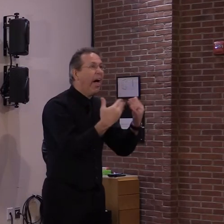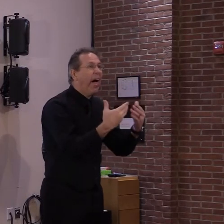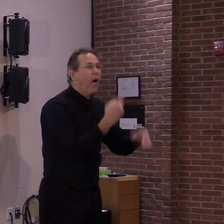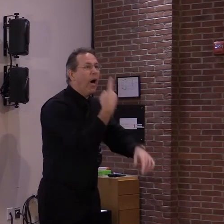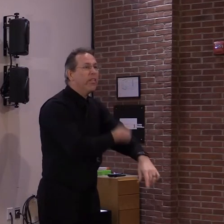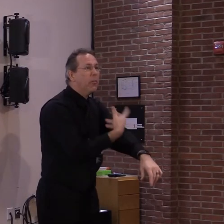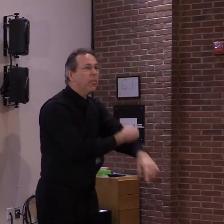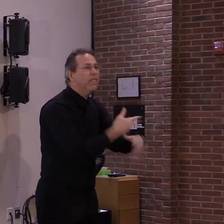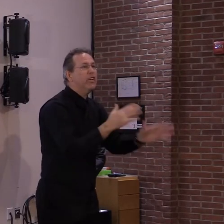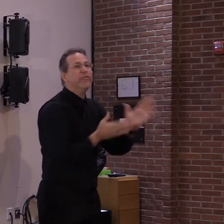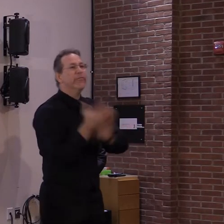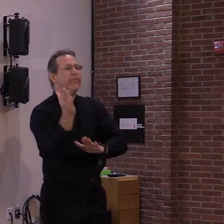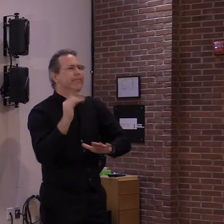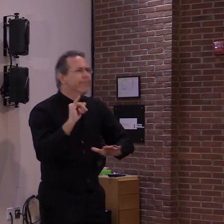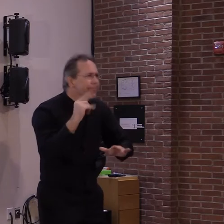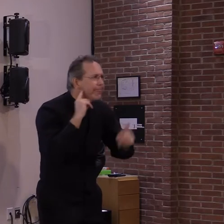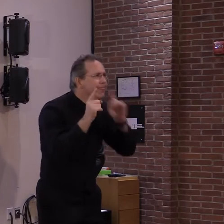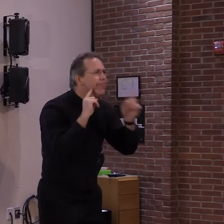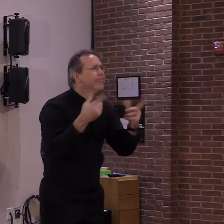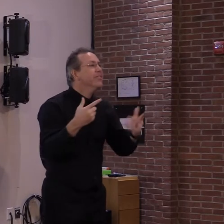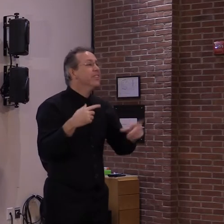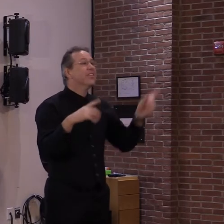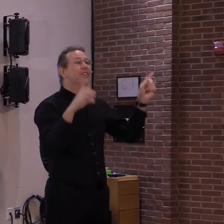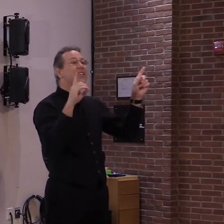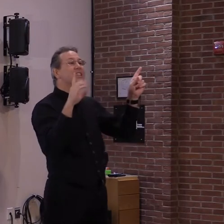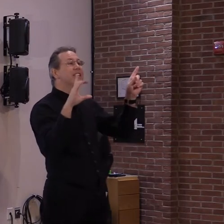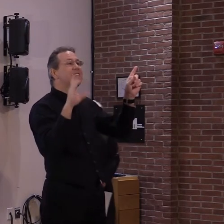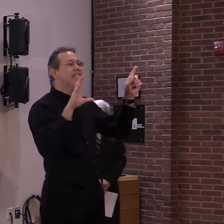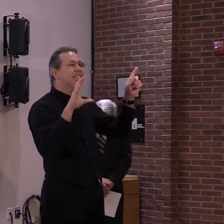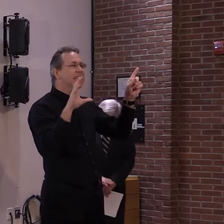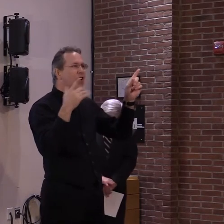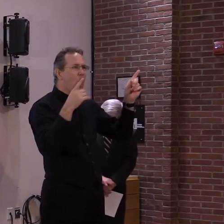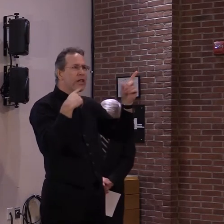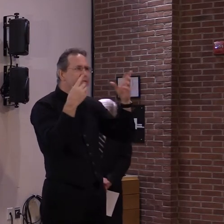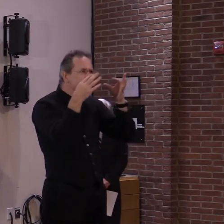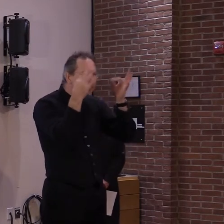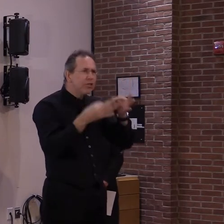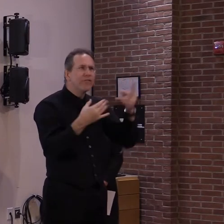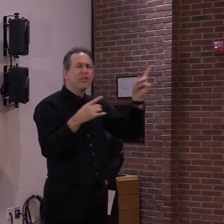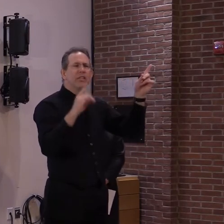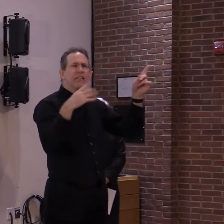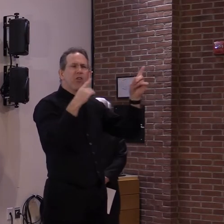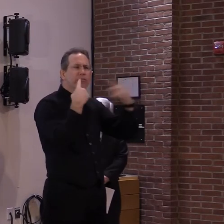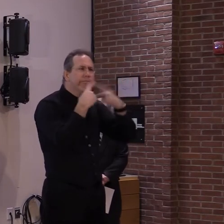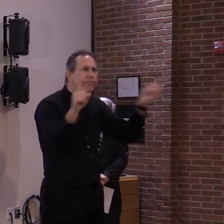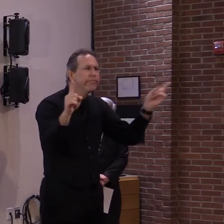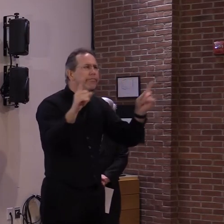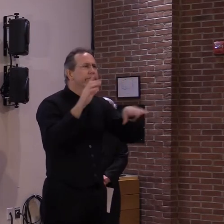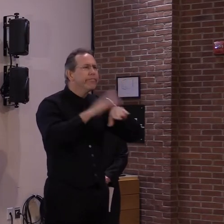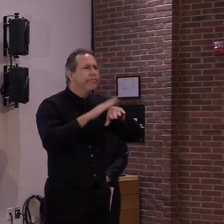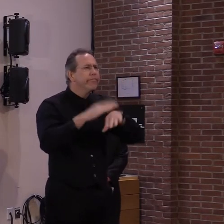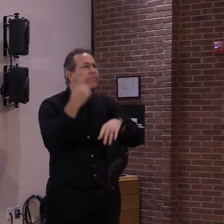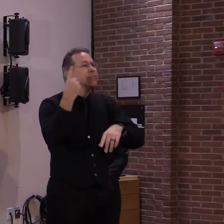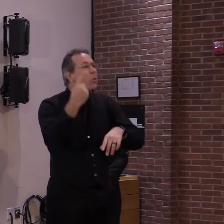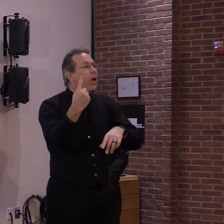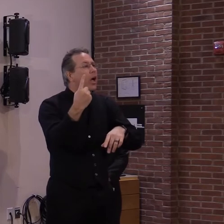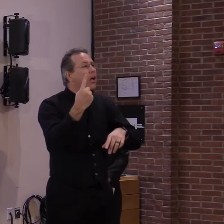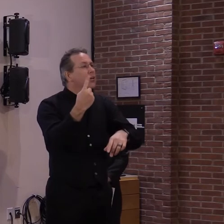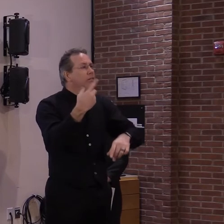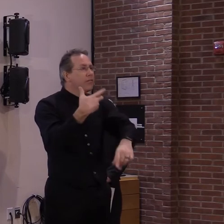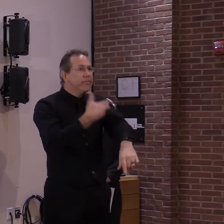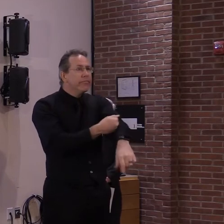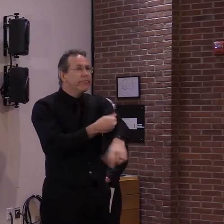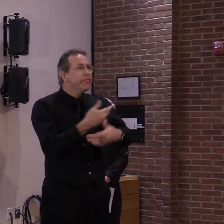or CDC or science-driven guidance to indicate that we should be giving one shot to a large population